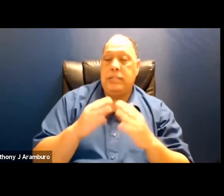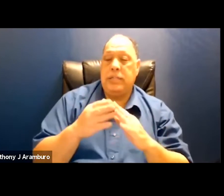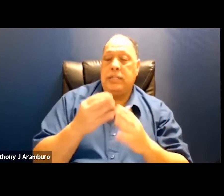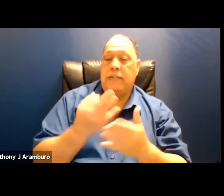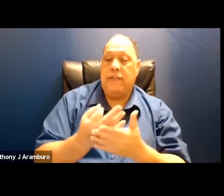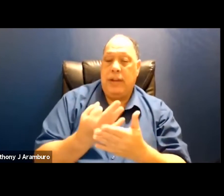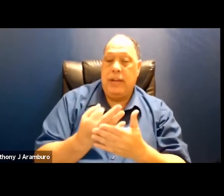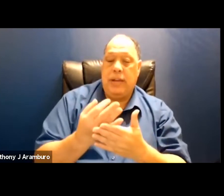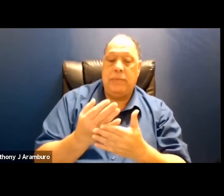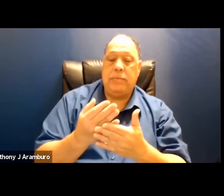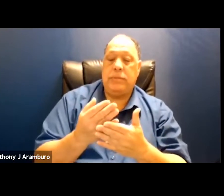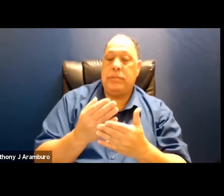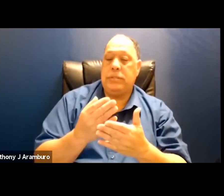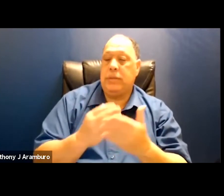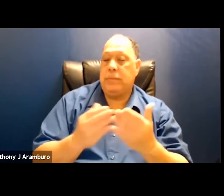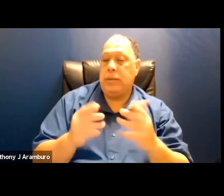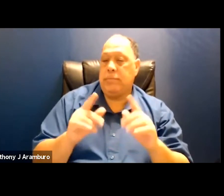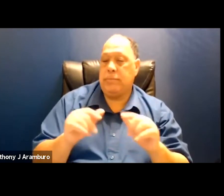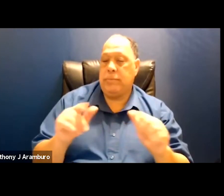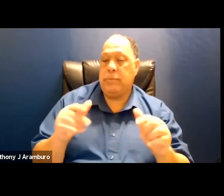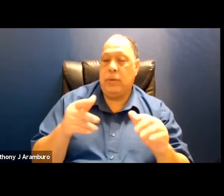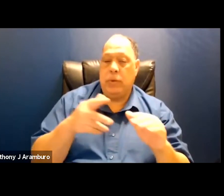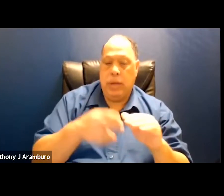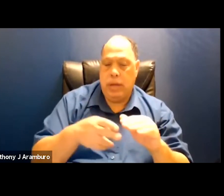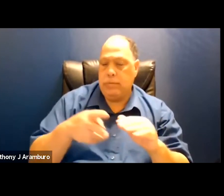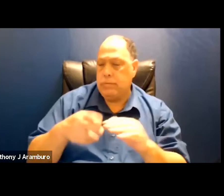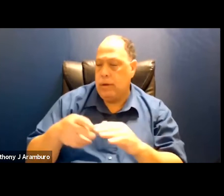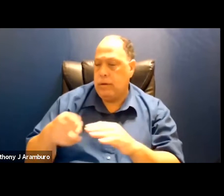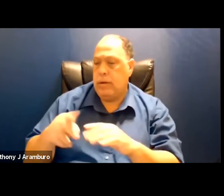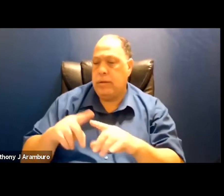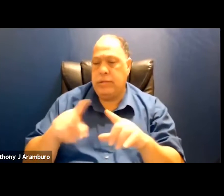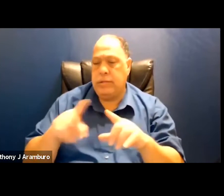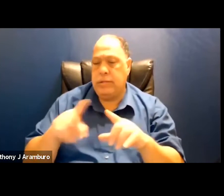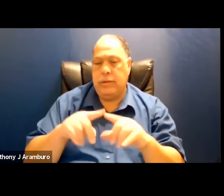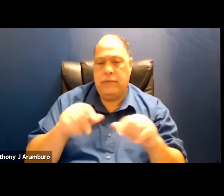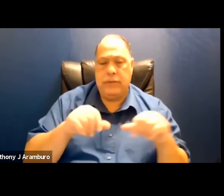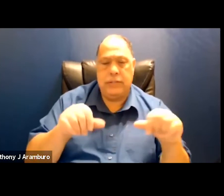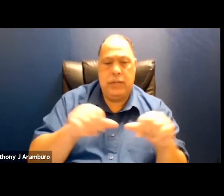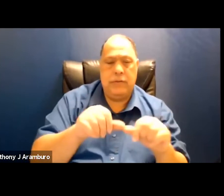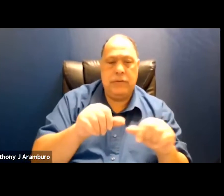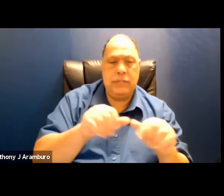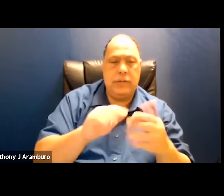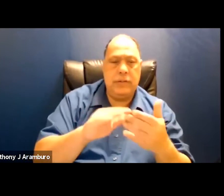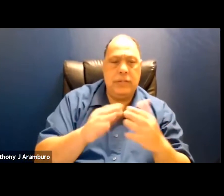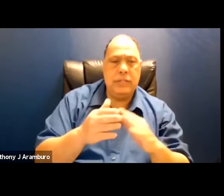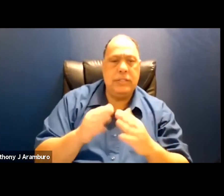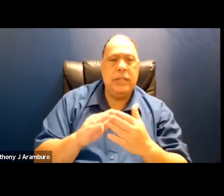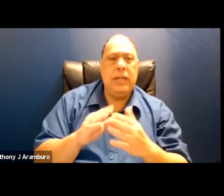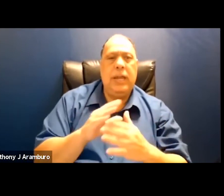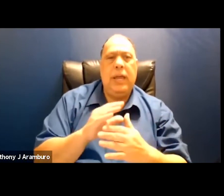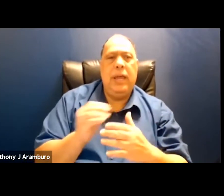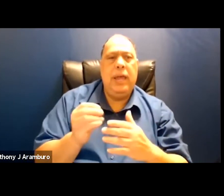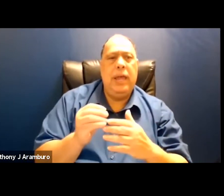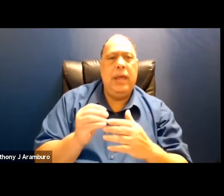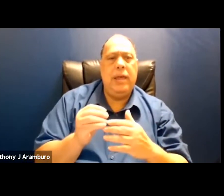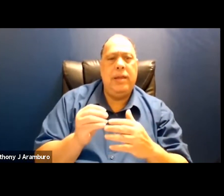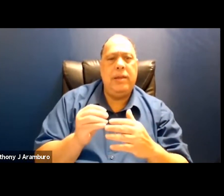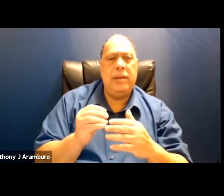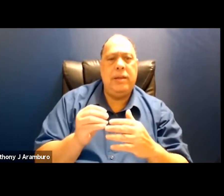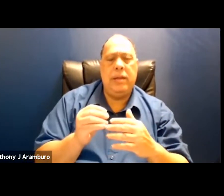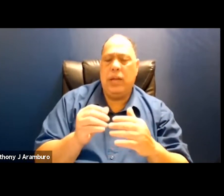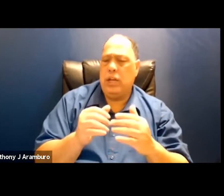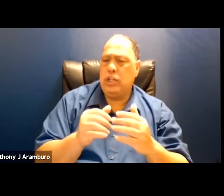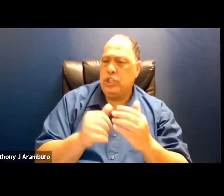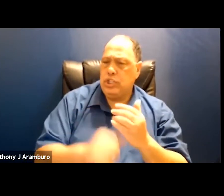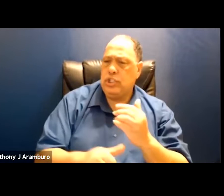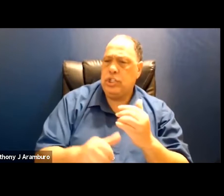revenue wasn't showing up so they were cut doing cuts in different uh sections of the city and just a shit ton of us